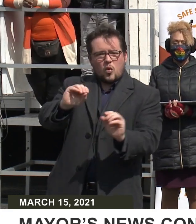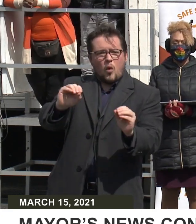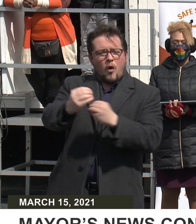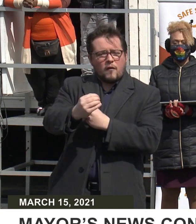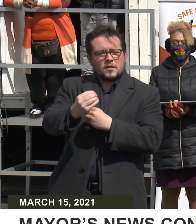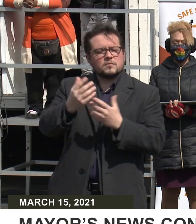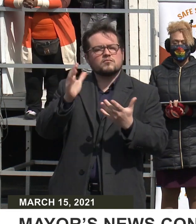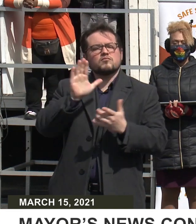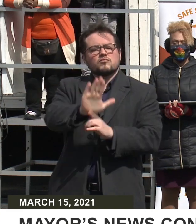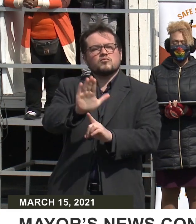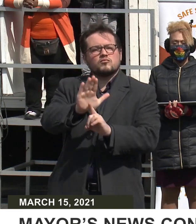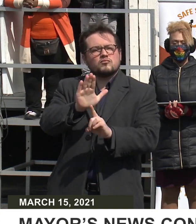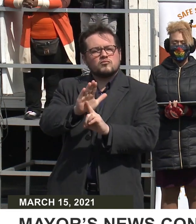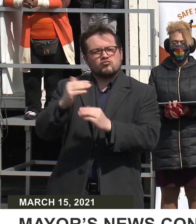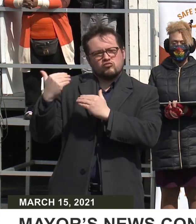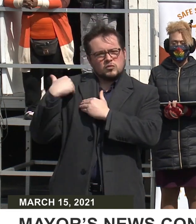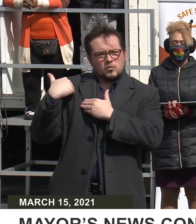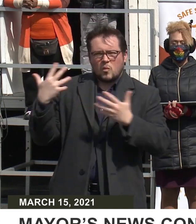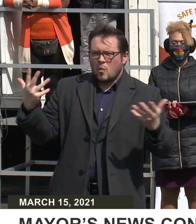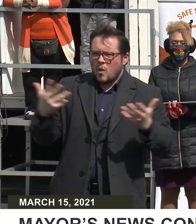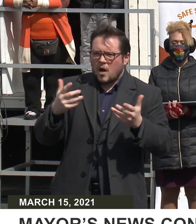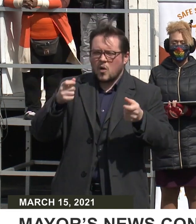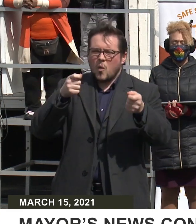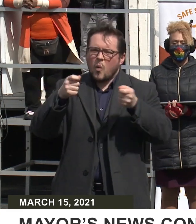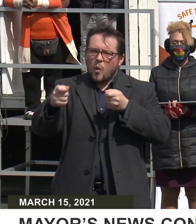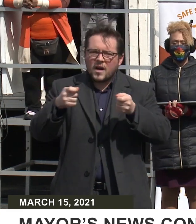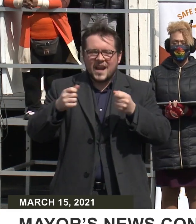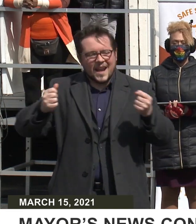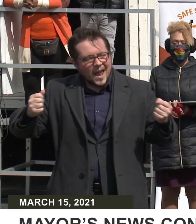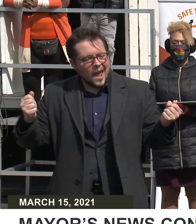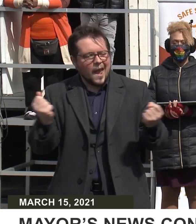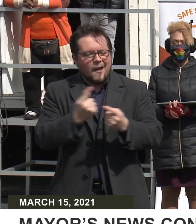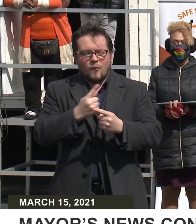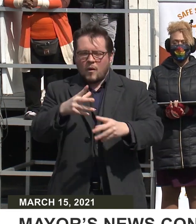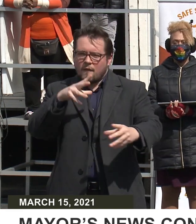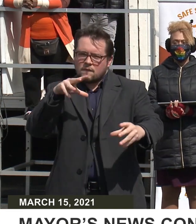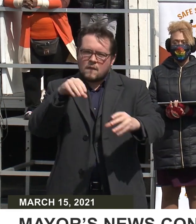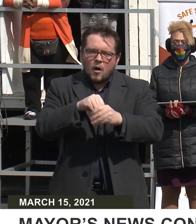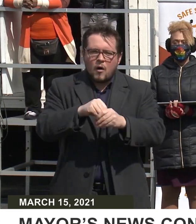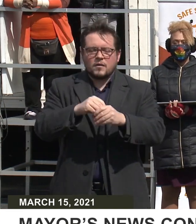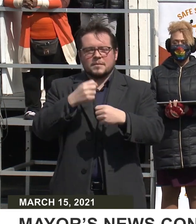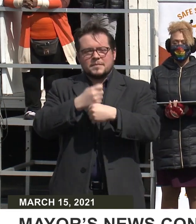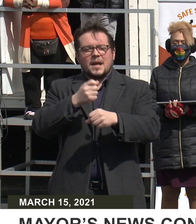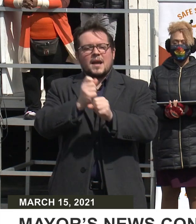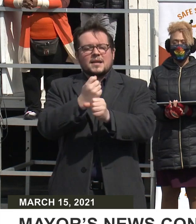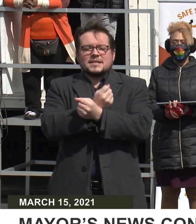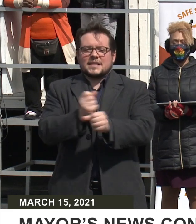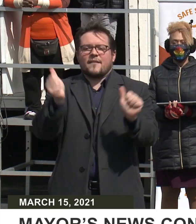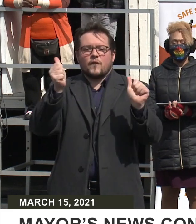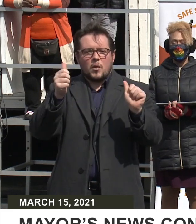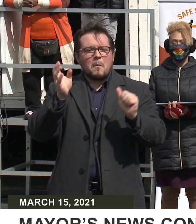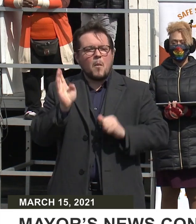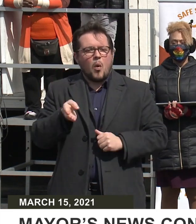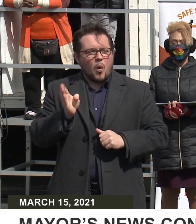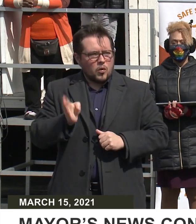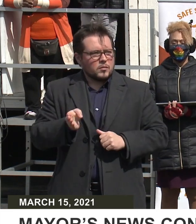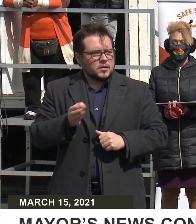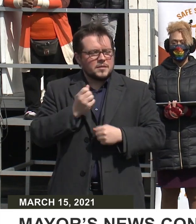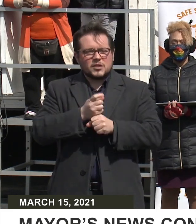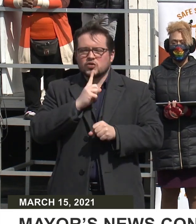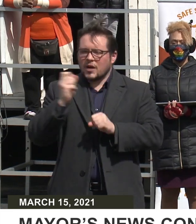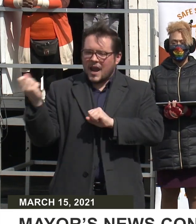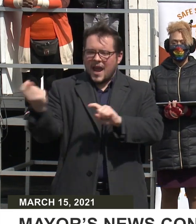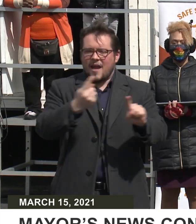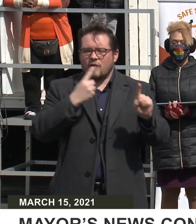coordinating this all hands on deck approach to building a safer Baltimore and working to assure accountability across